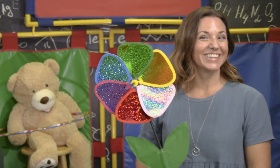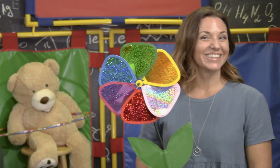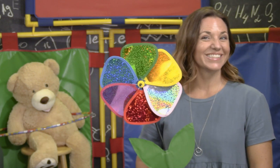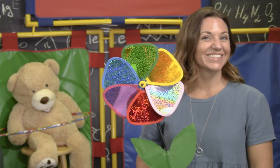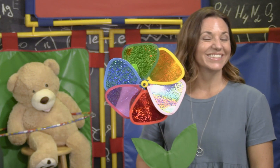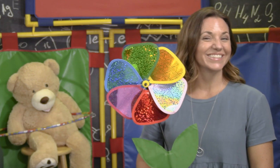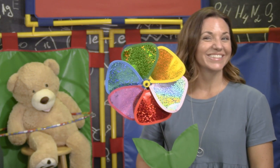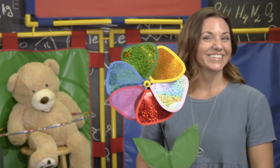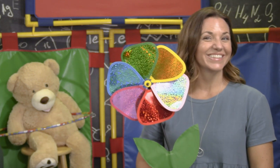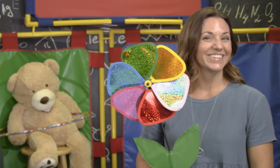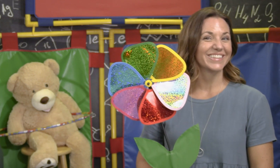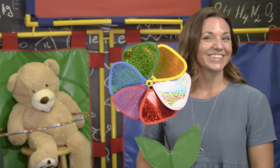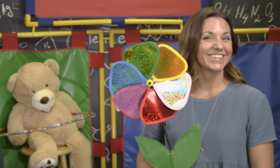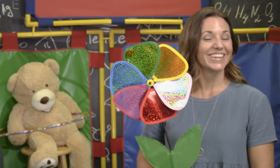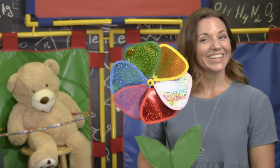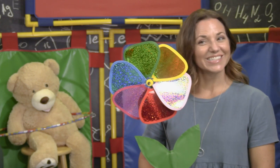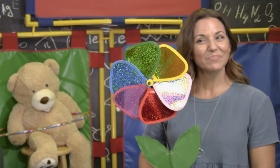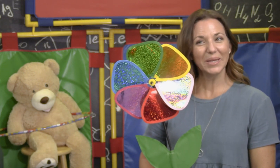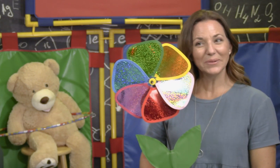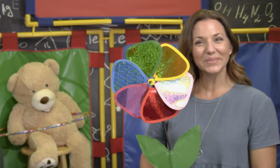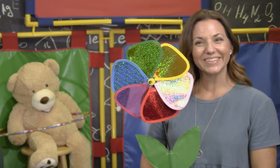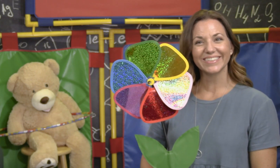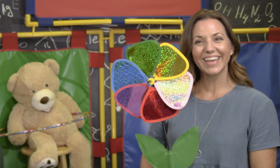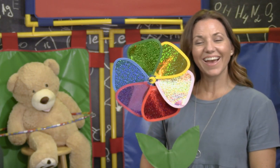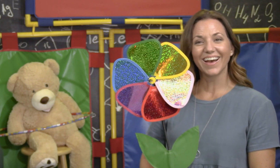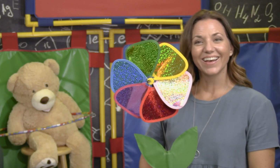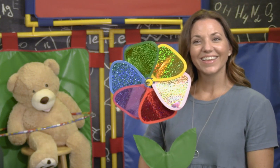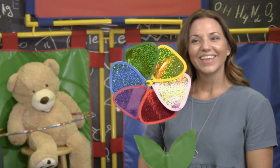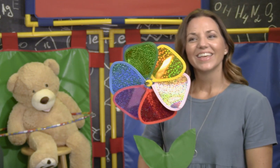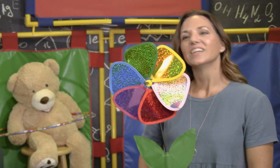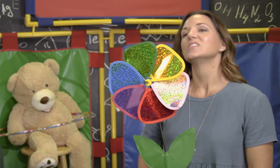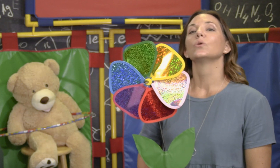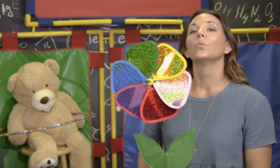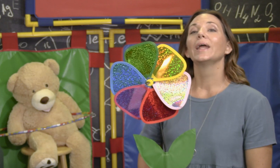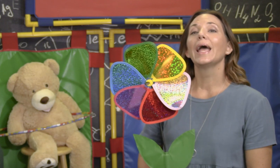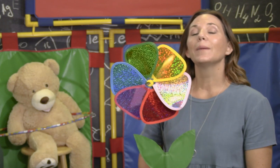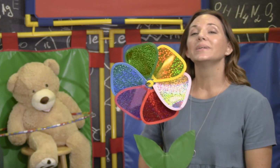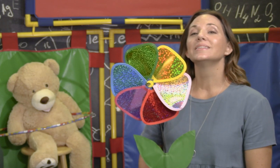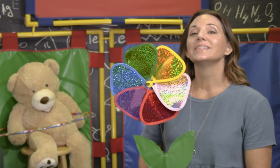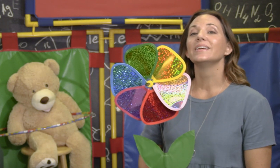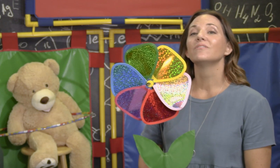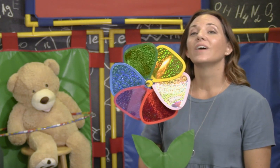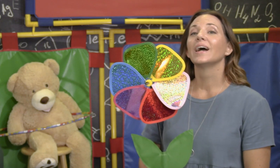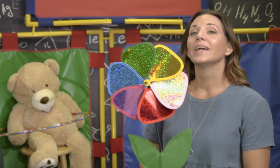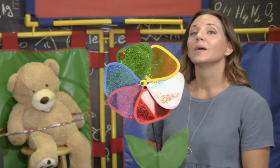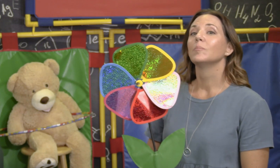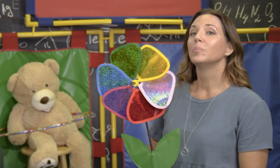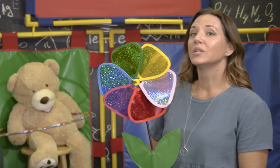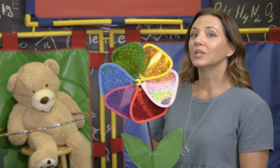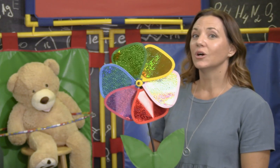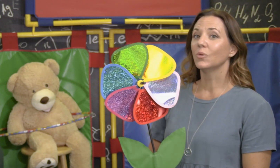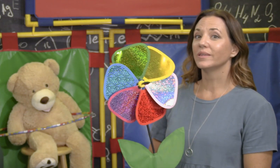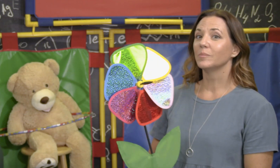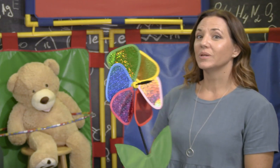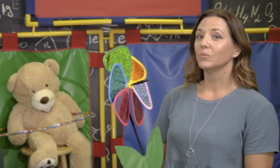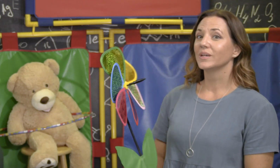is? It's a pinwheel. Yeah. So what happens if I blow on the pinwheel?